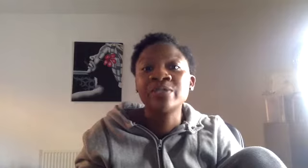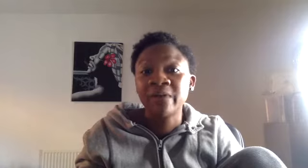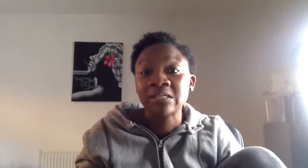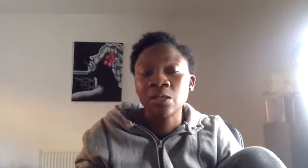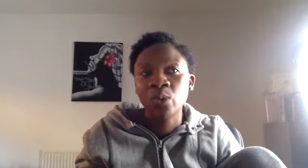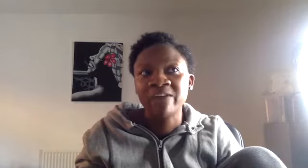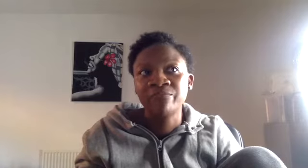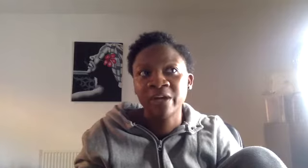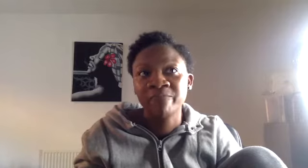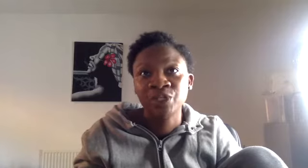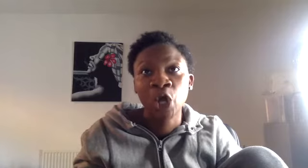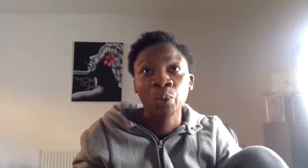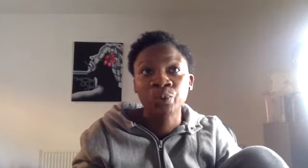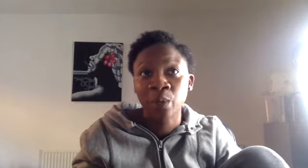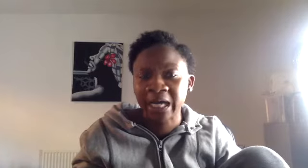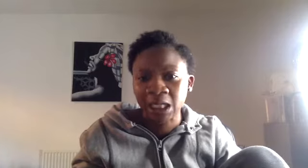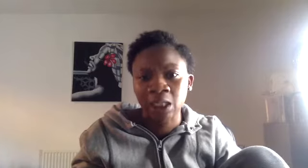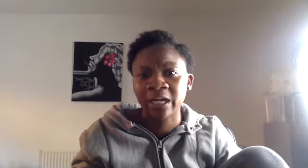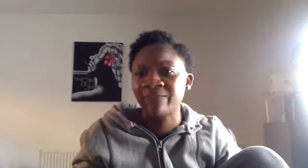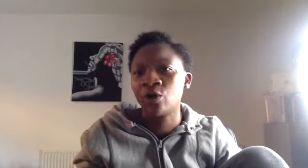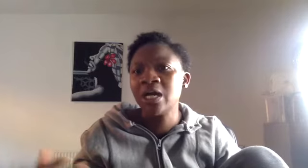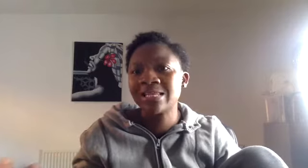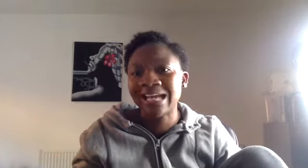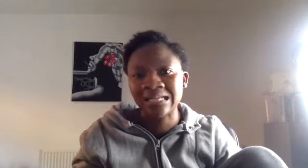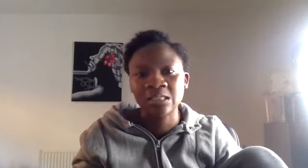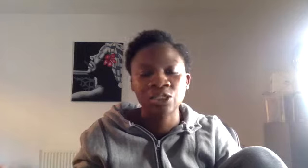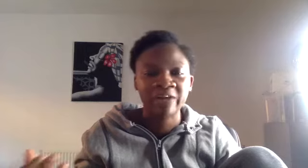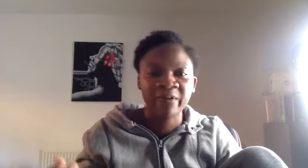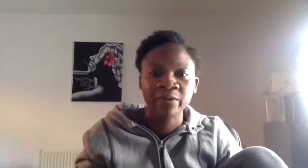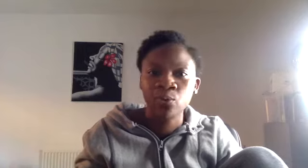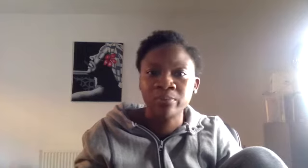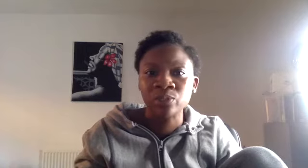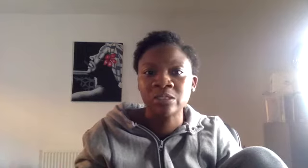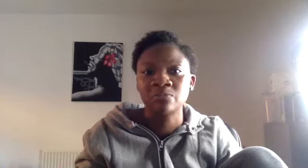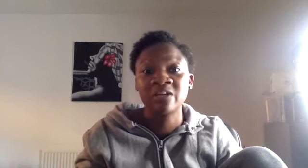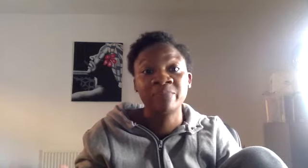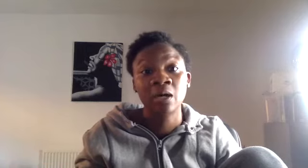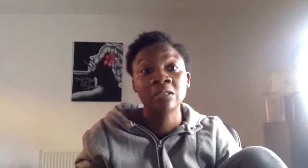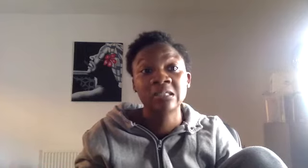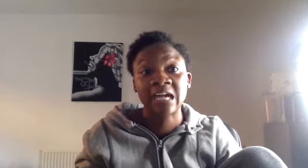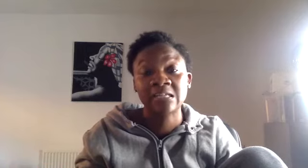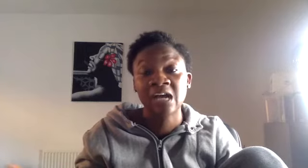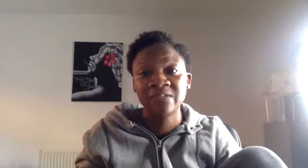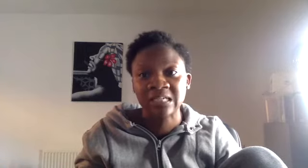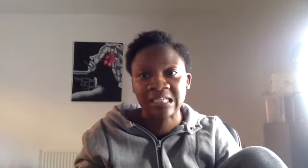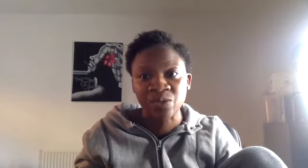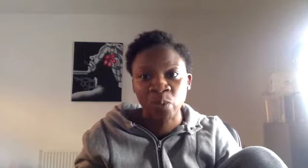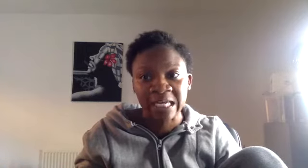of us that we have been told who are ill and have got the cancers and have very poor immune systems and have been asked to stay inside for 16 weeks,